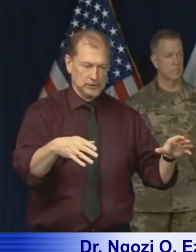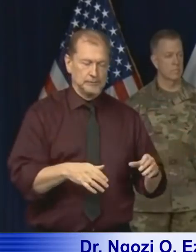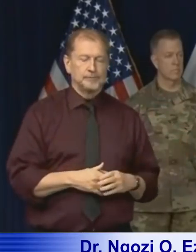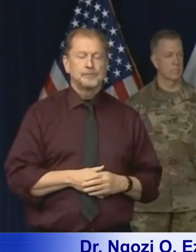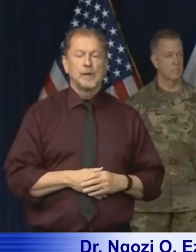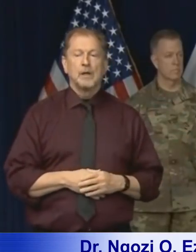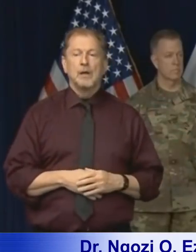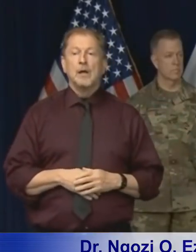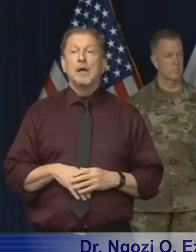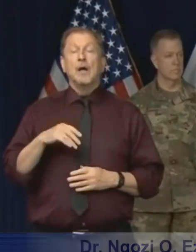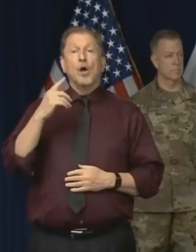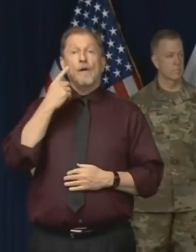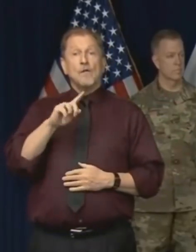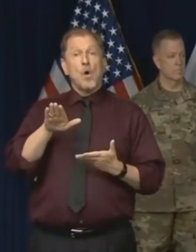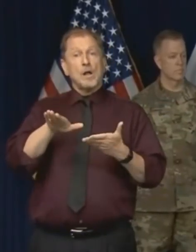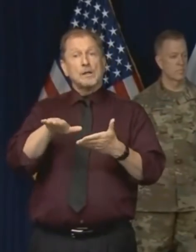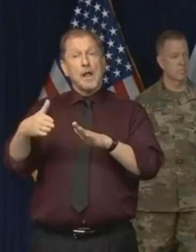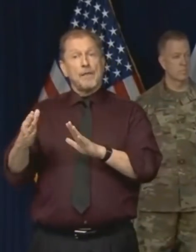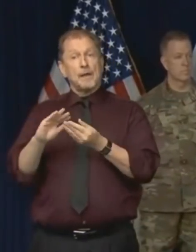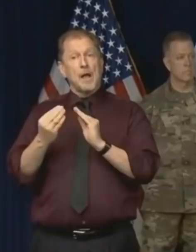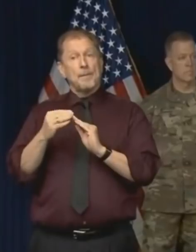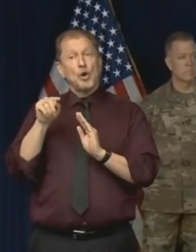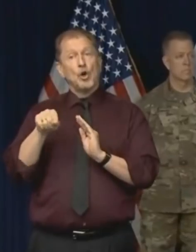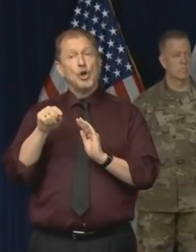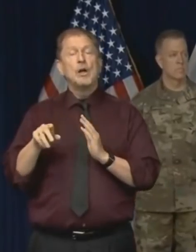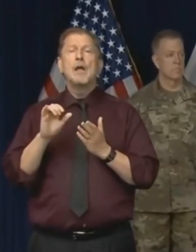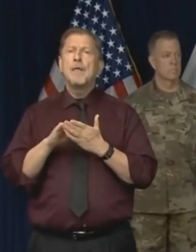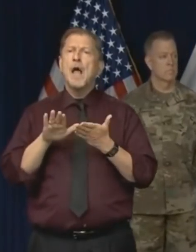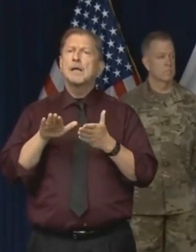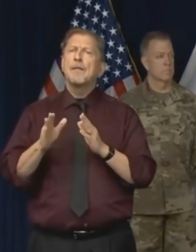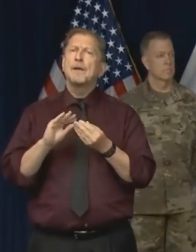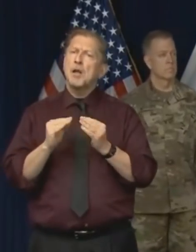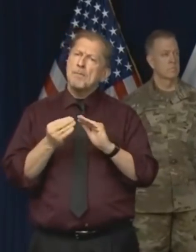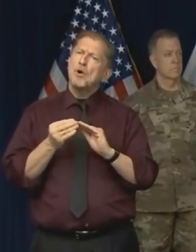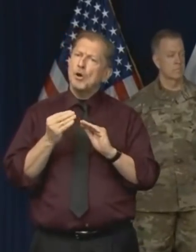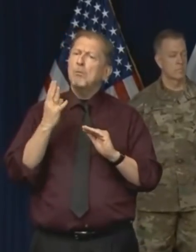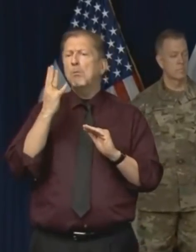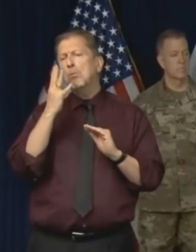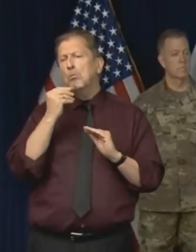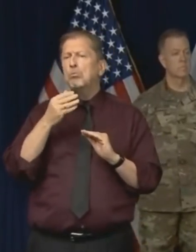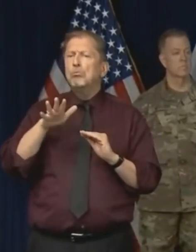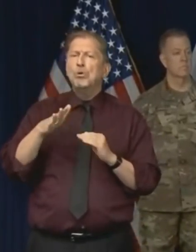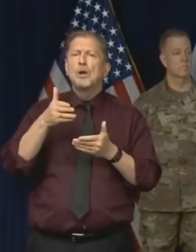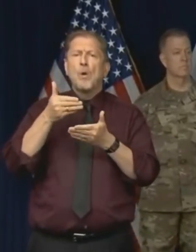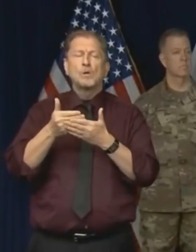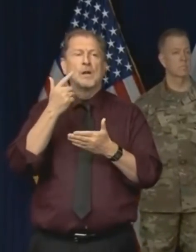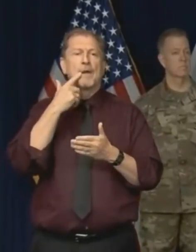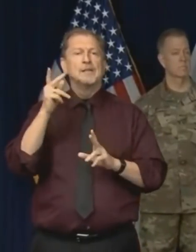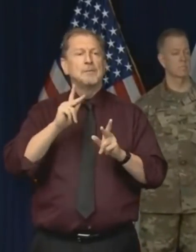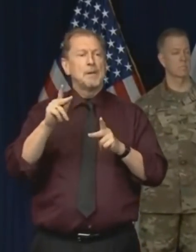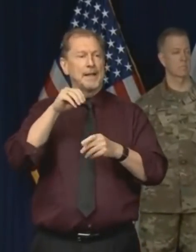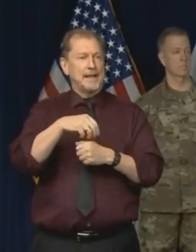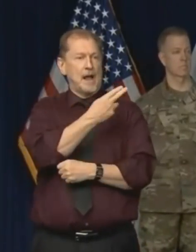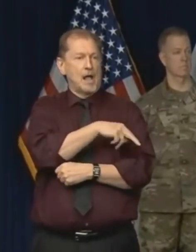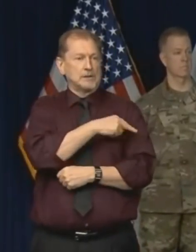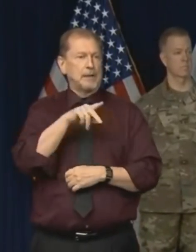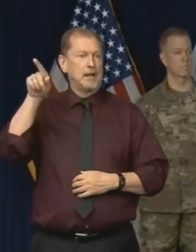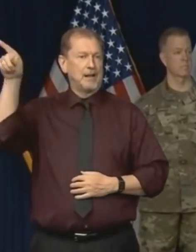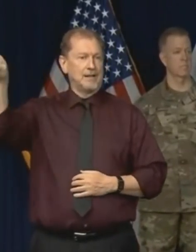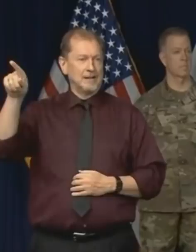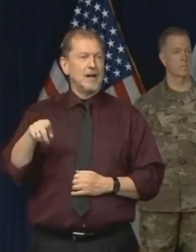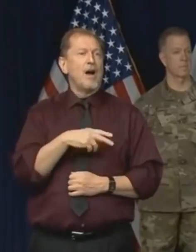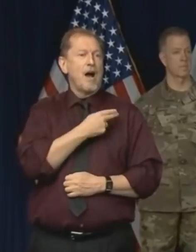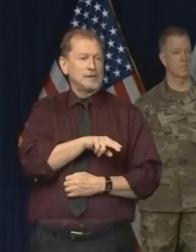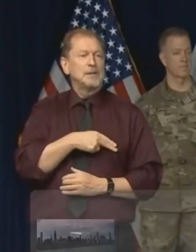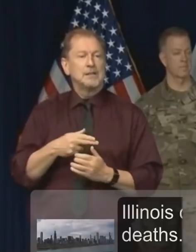number, I think that one is probably closer to accurate, because once you're in the hospital, that's definitely a population that